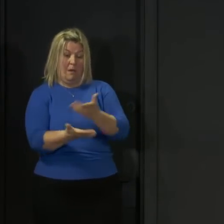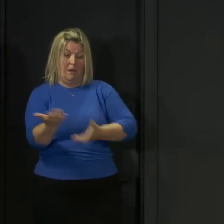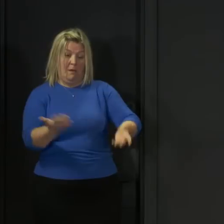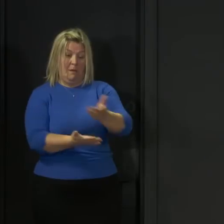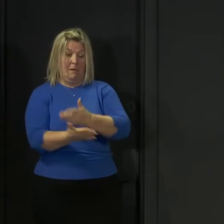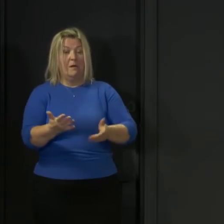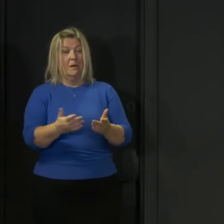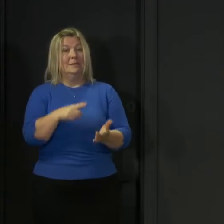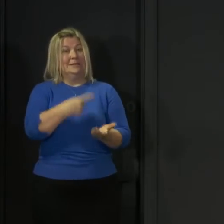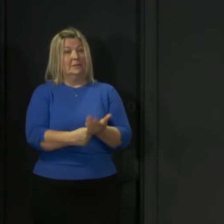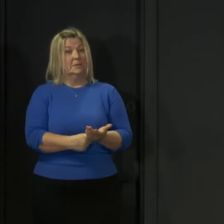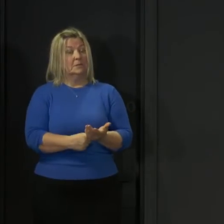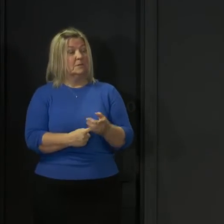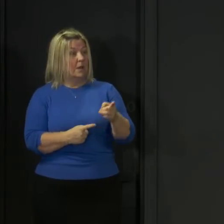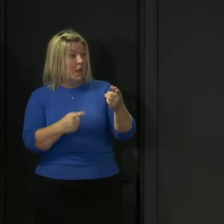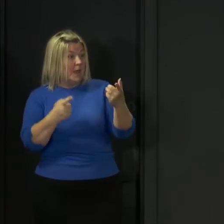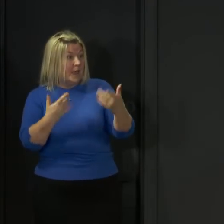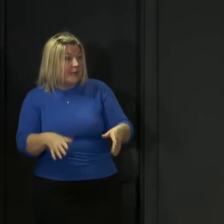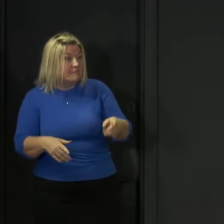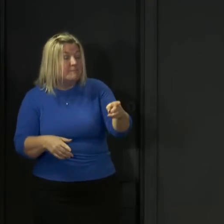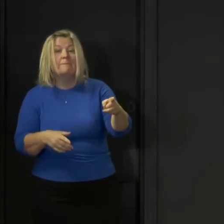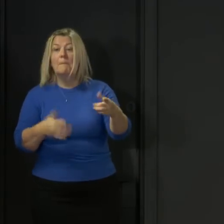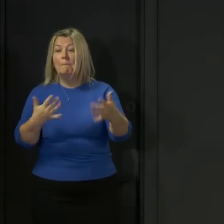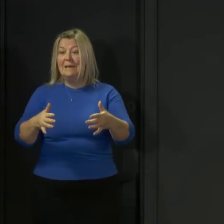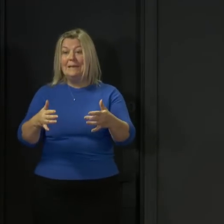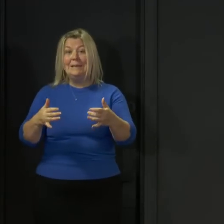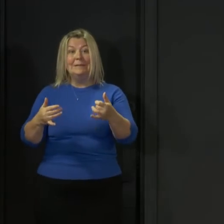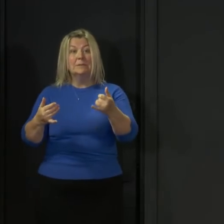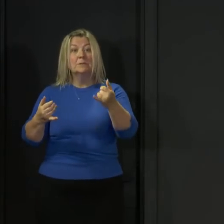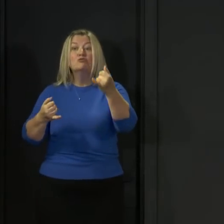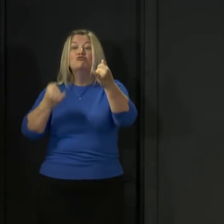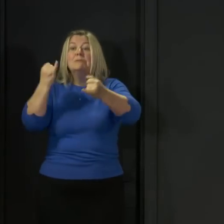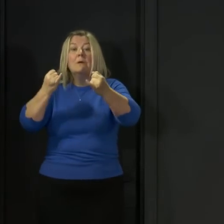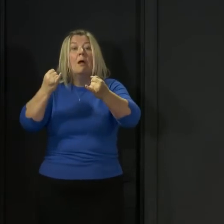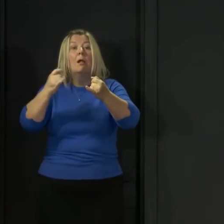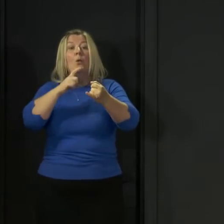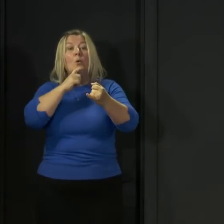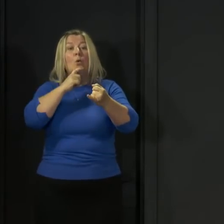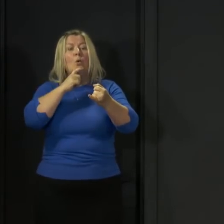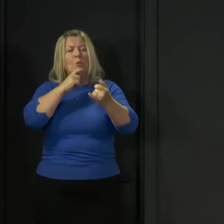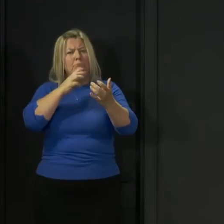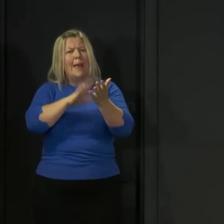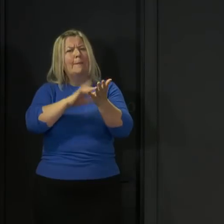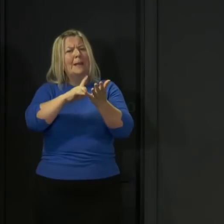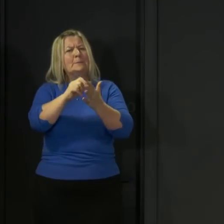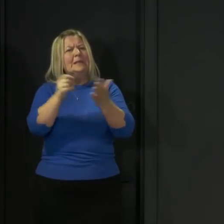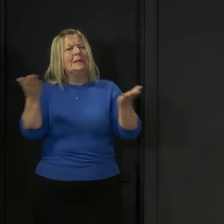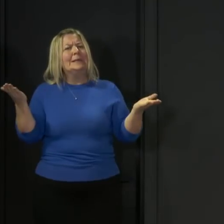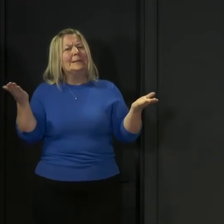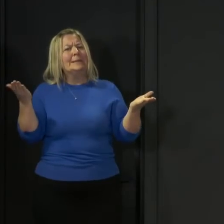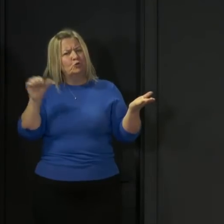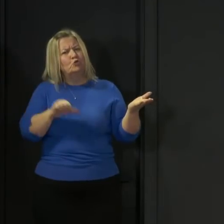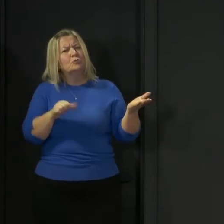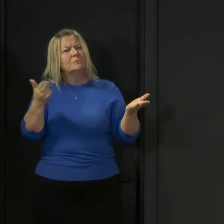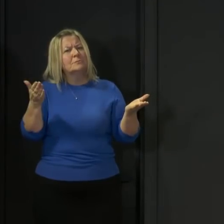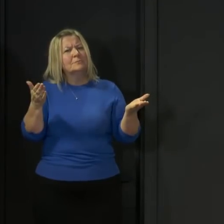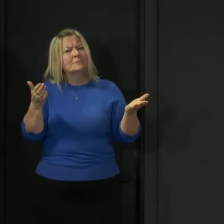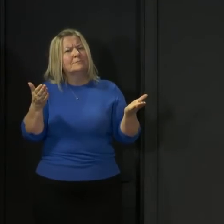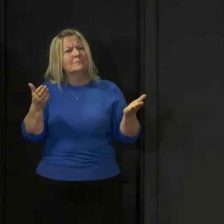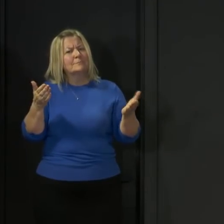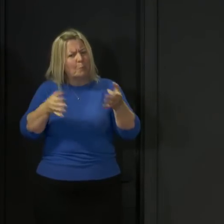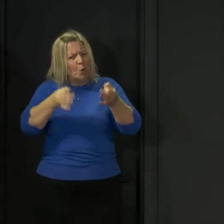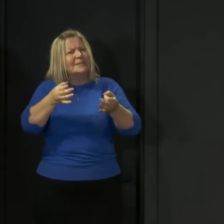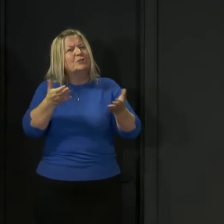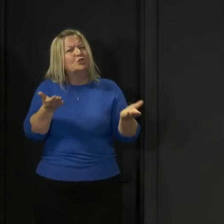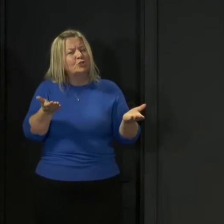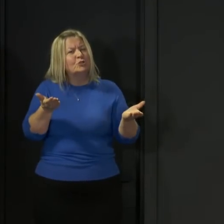of the elected politicians because we firstly are accountable and obviously are in a better position if we think those criticisms